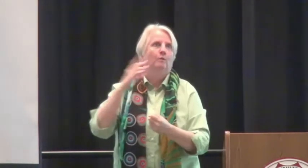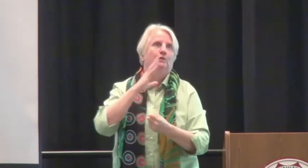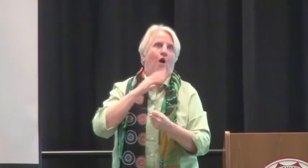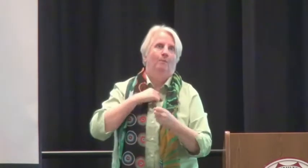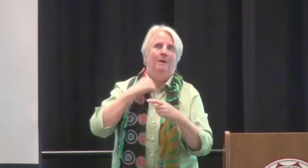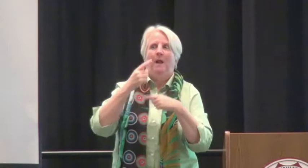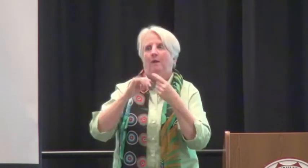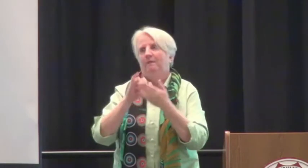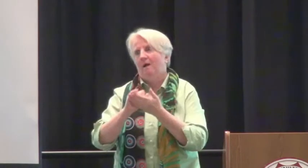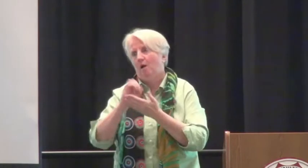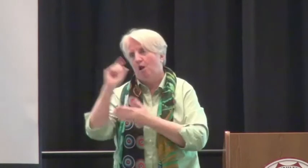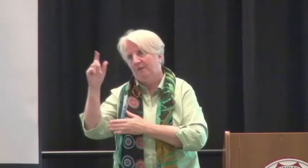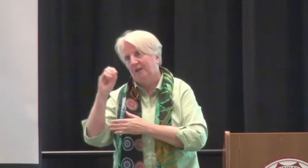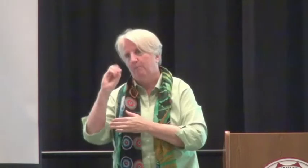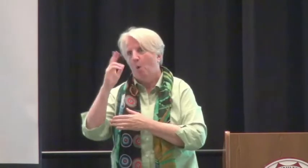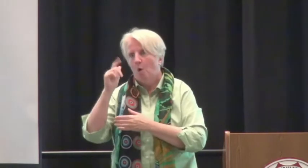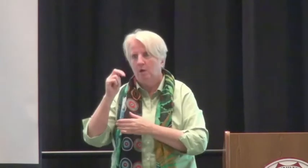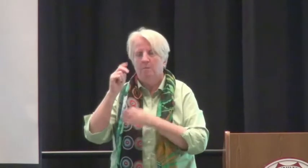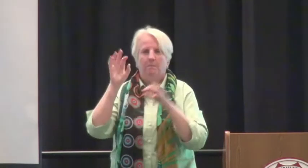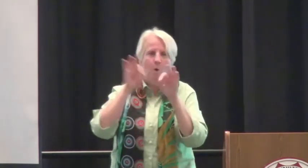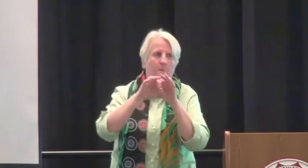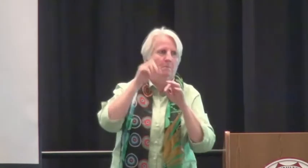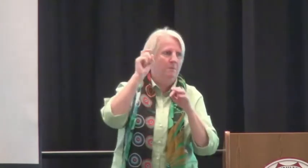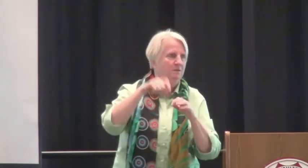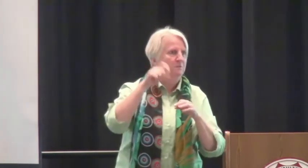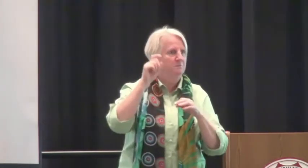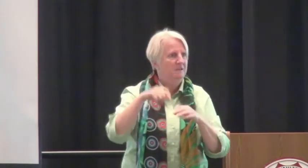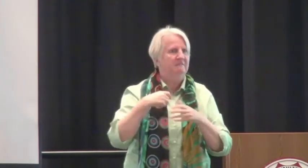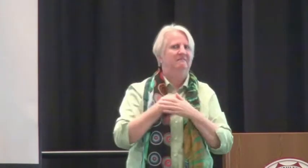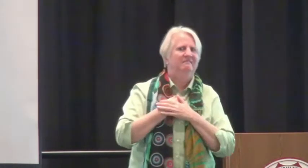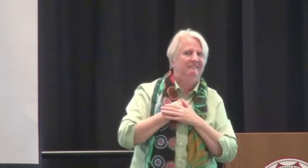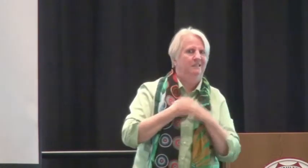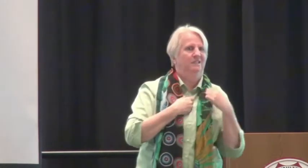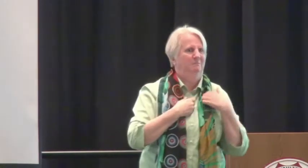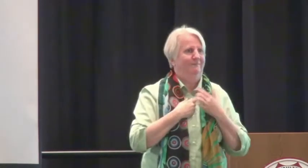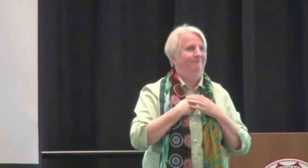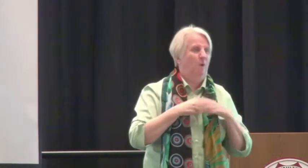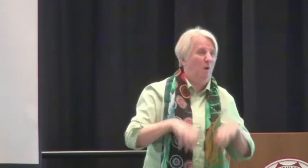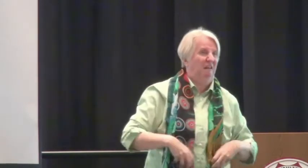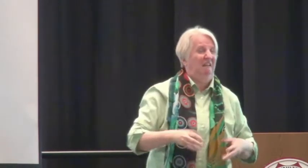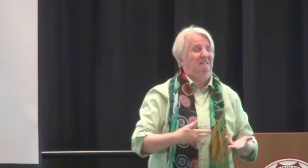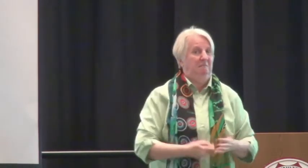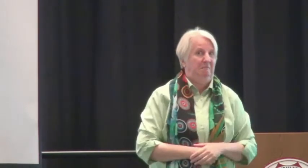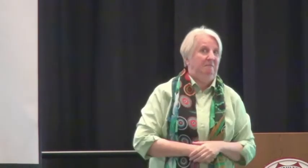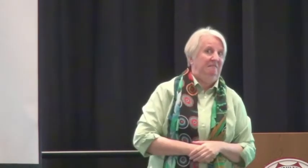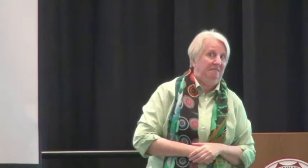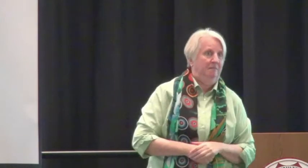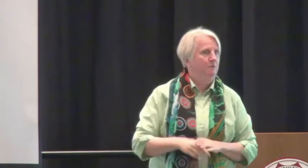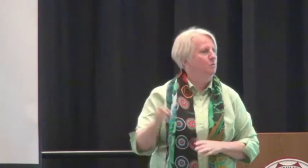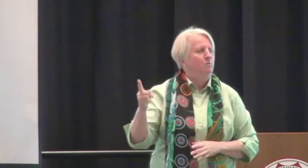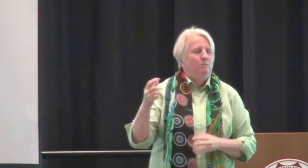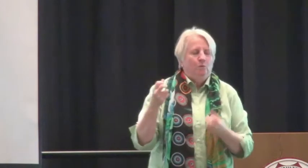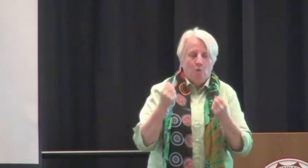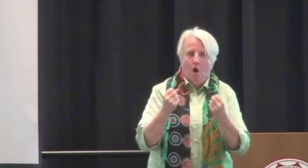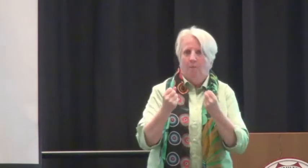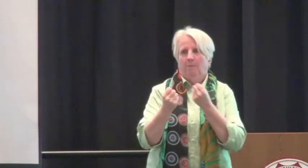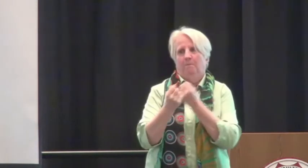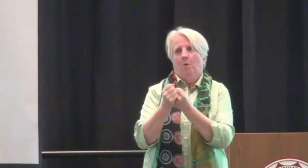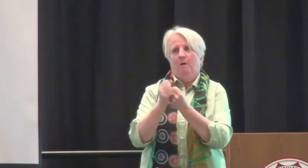In fact, I remember many conversations that we had talked about organ donation being an important concept, and I was a little bit